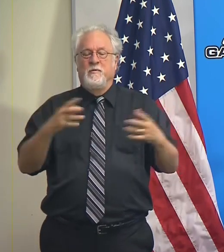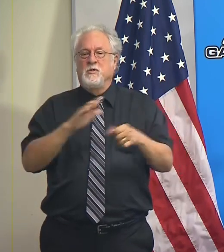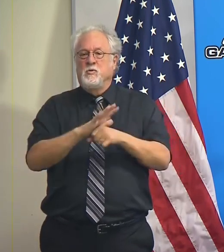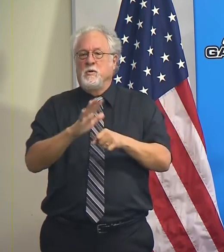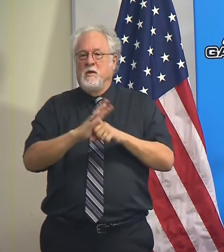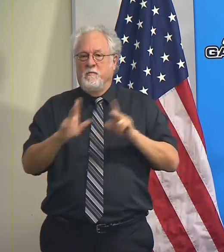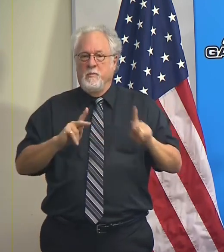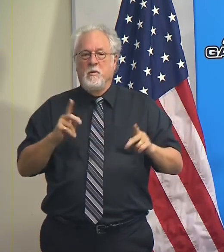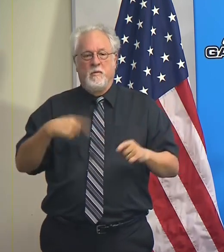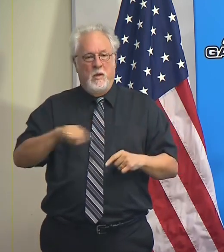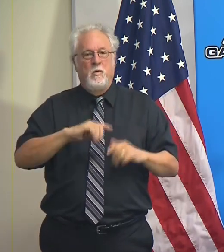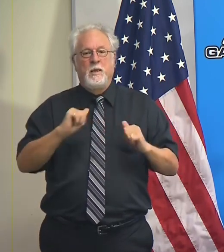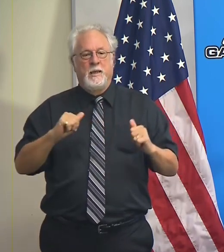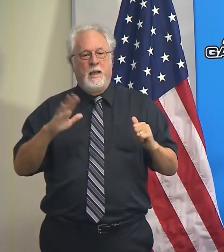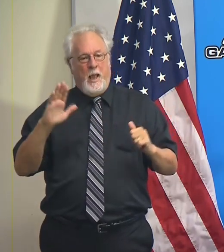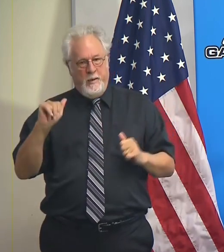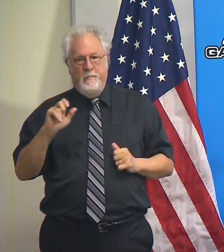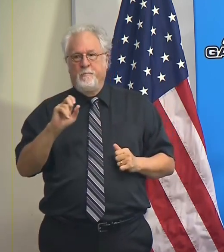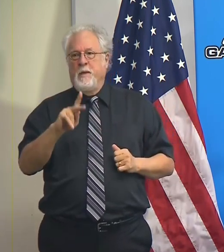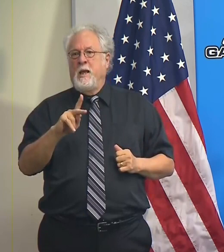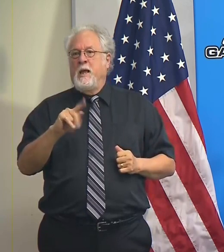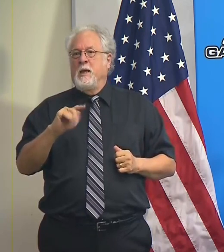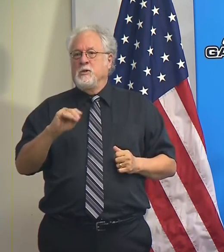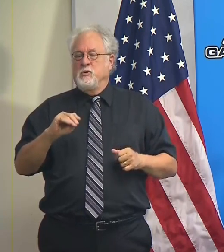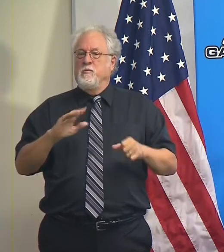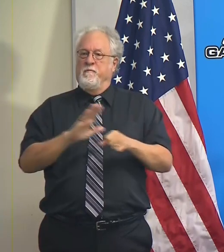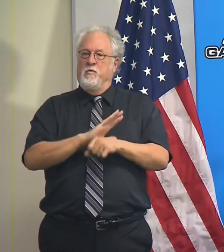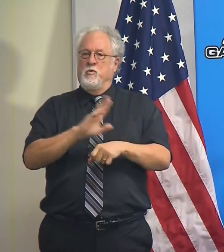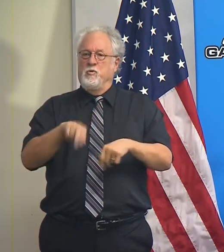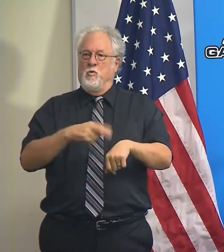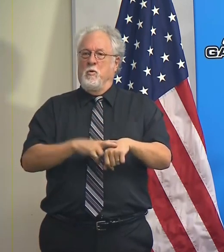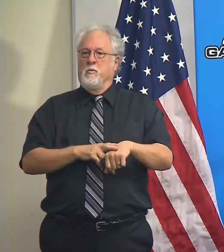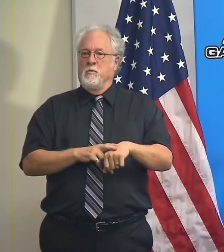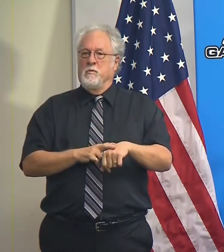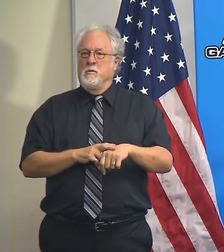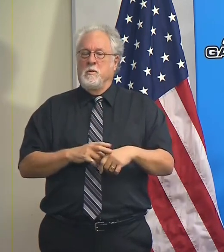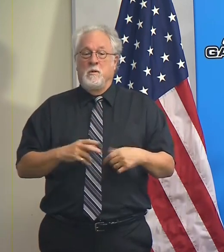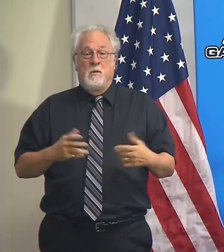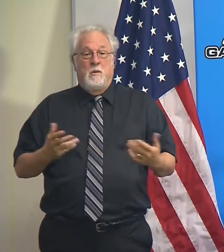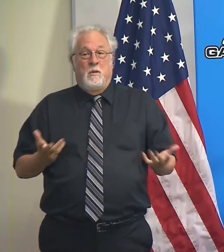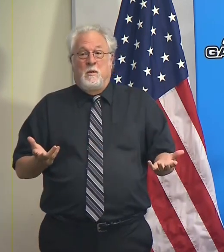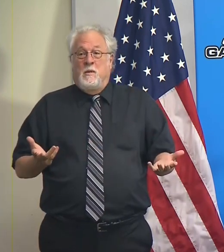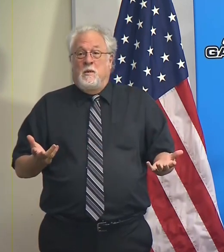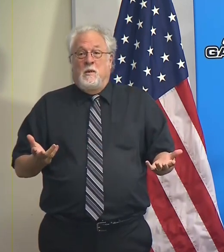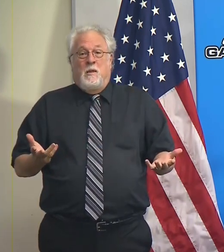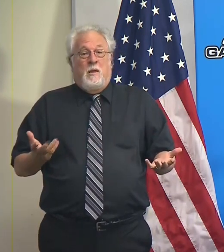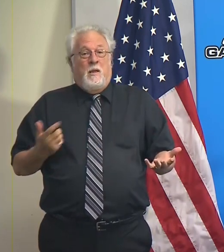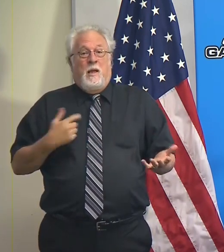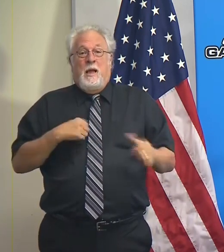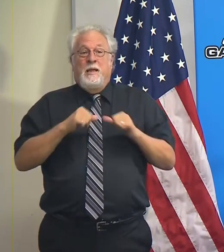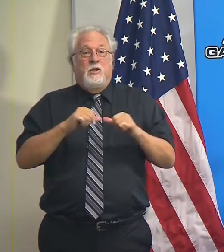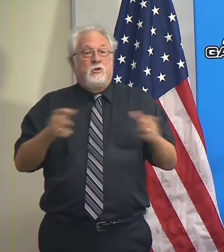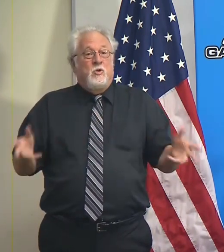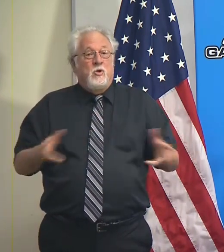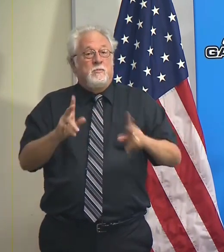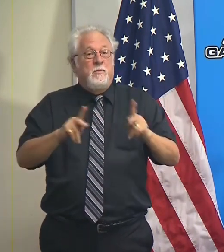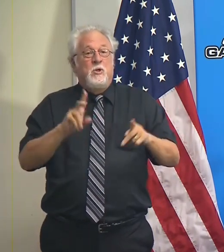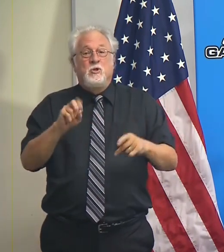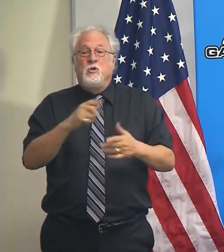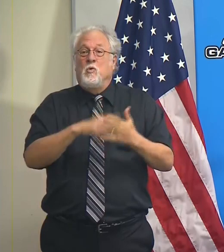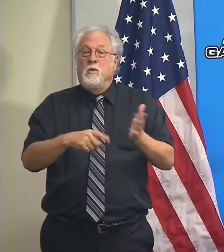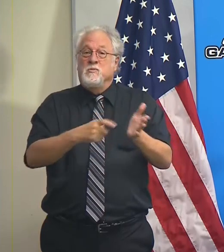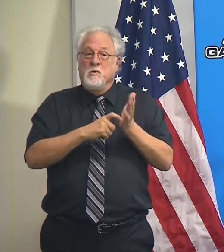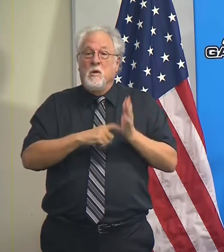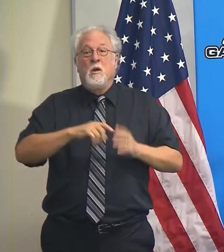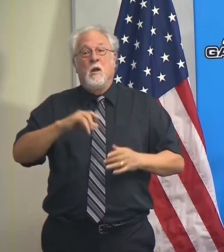so that we can get back fully to normal. And yeah, I continue to urge people to do what's